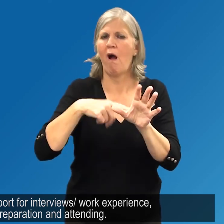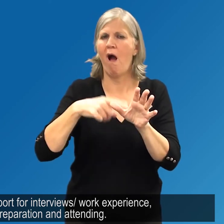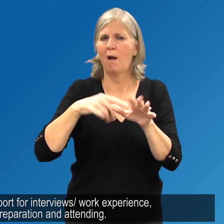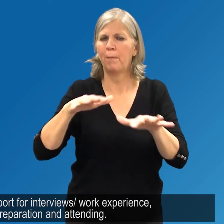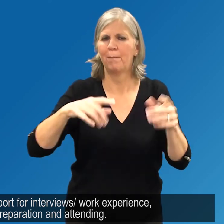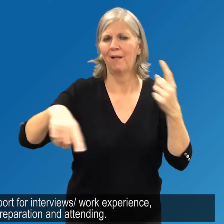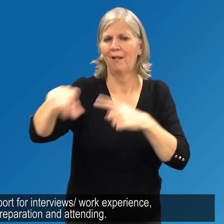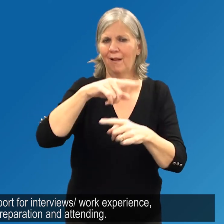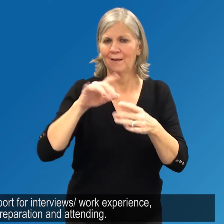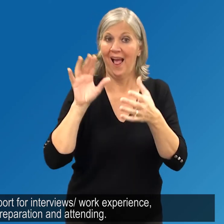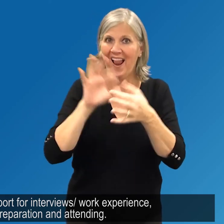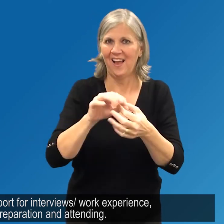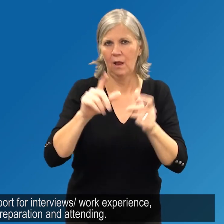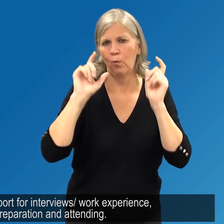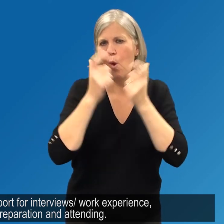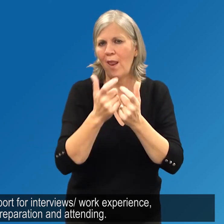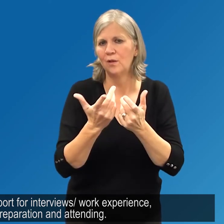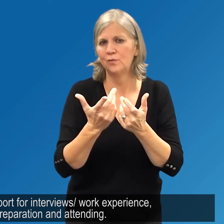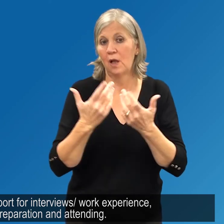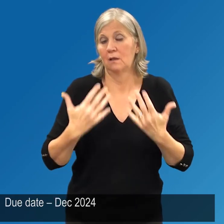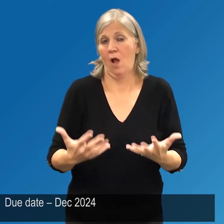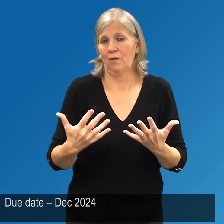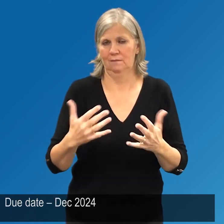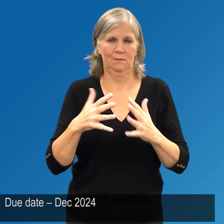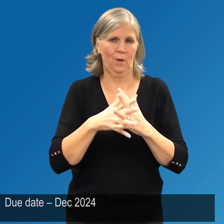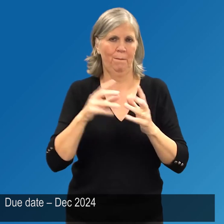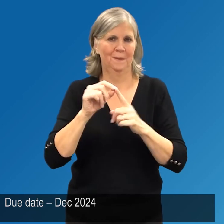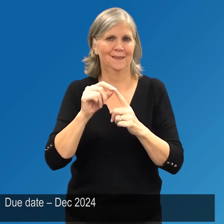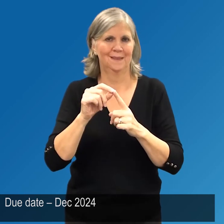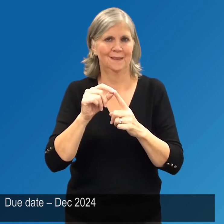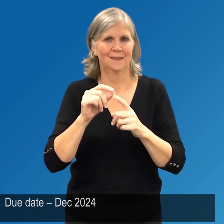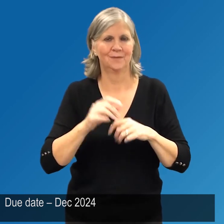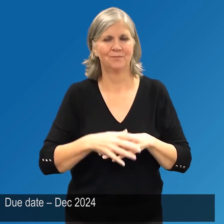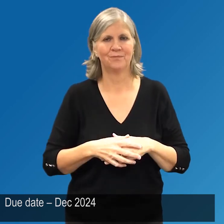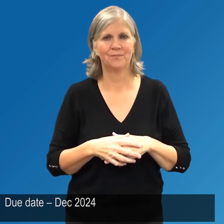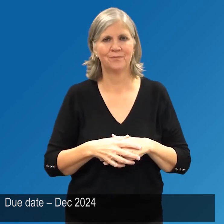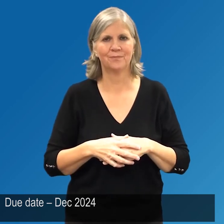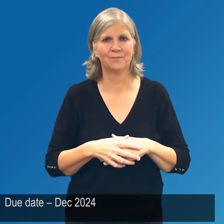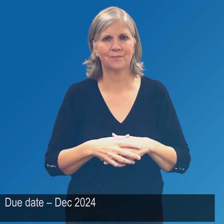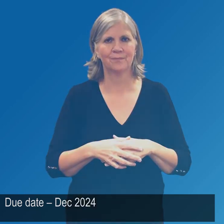slash work experience, preparation and attending. Due date December 2024.